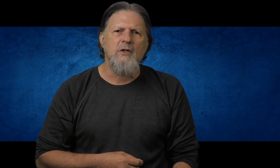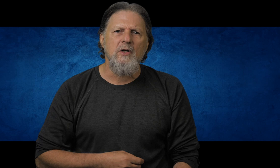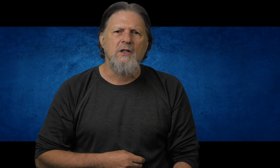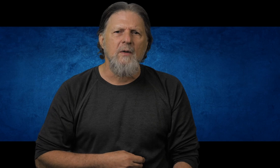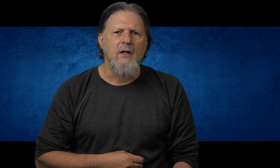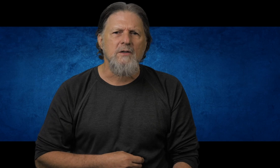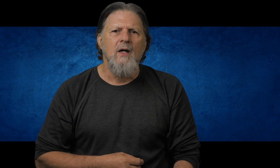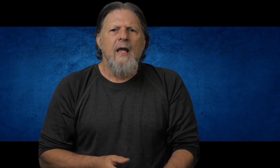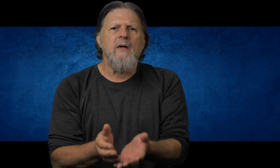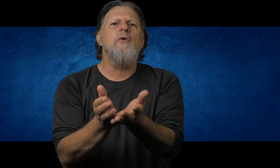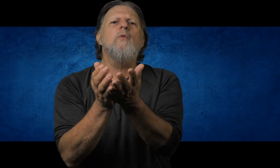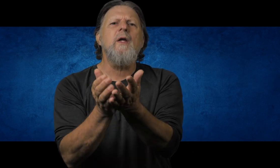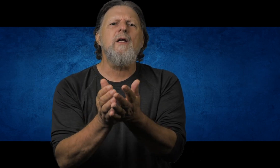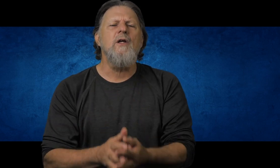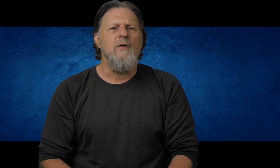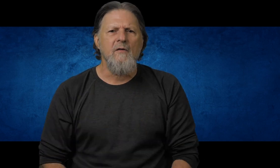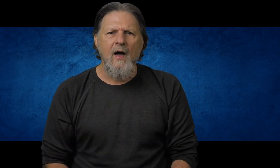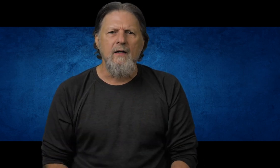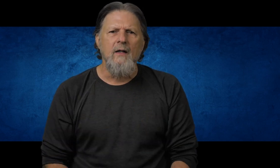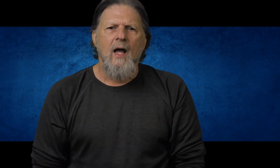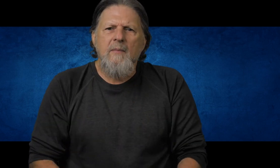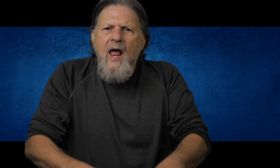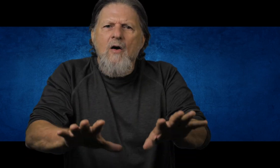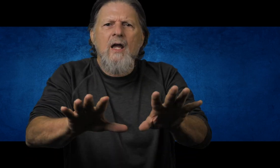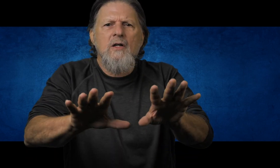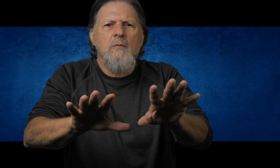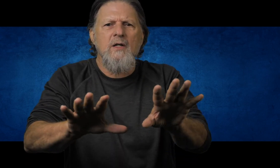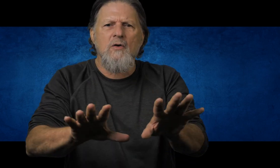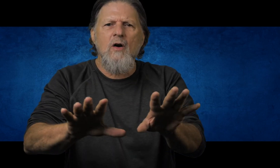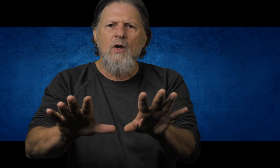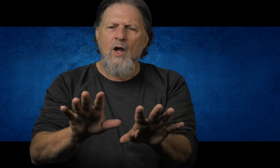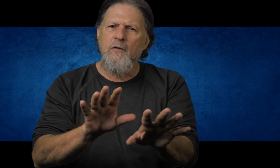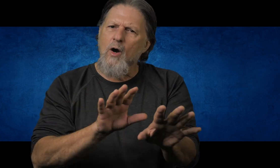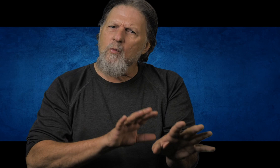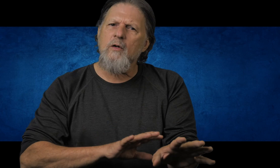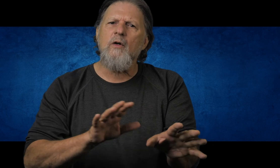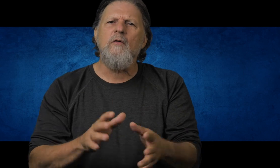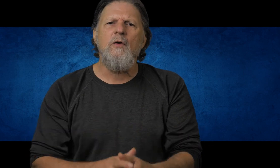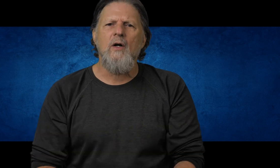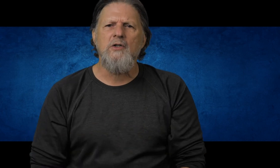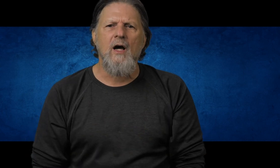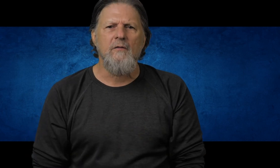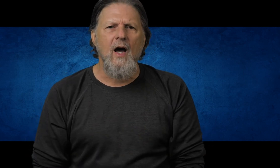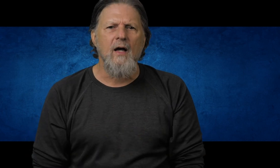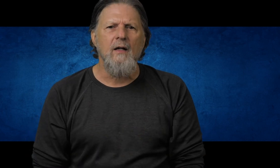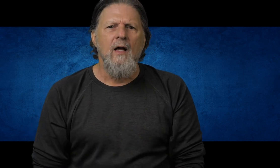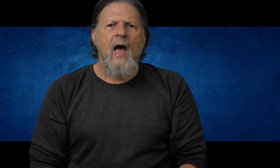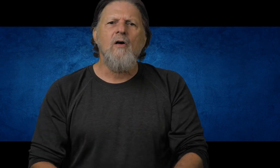Christian experience. It will weaken you in the fight. I mean, how can you be strong if you are wondering if you are a child of God? How